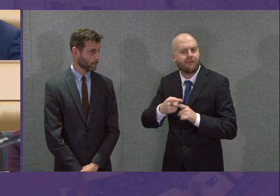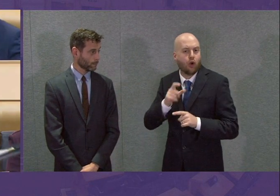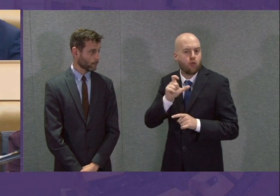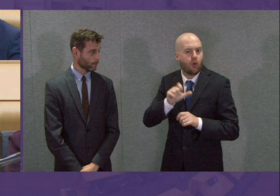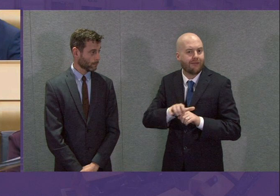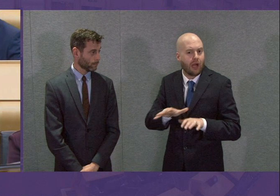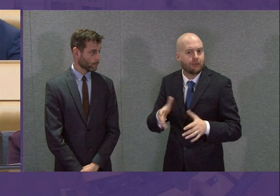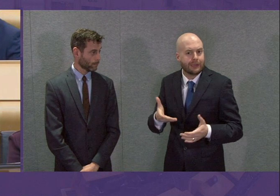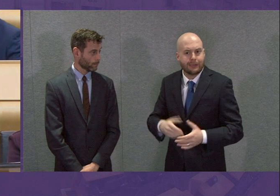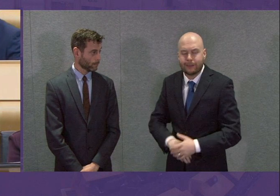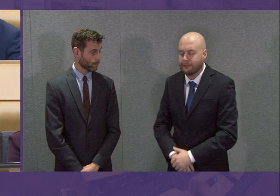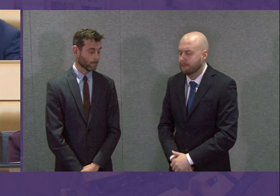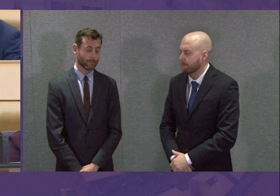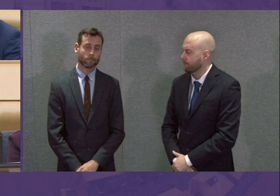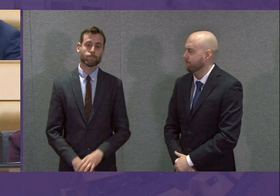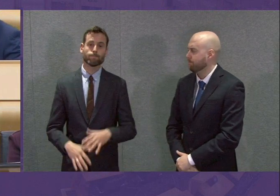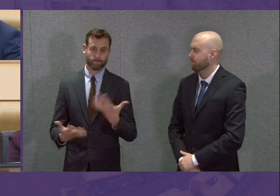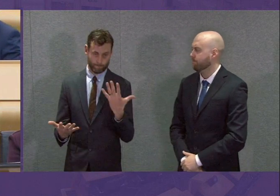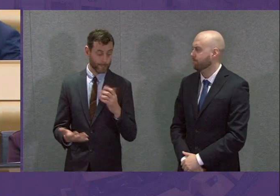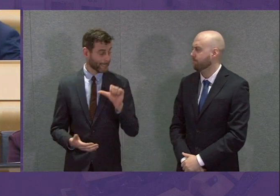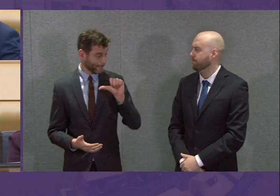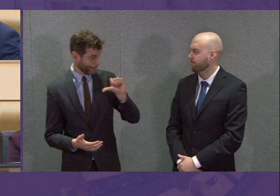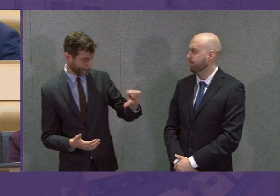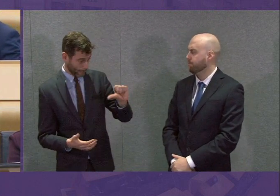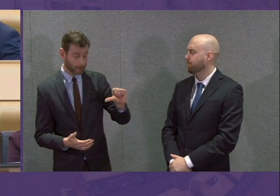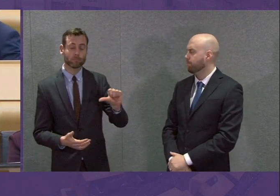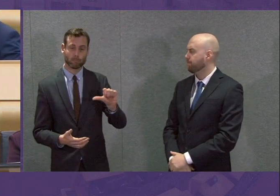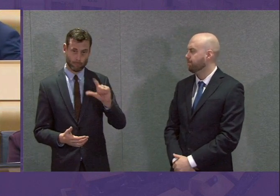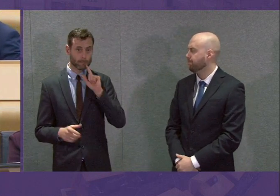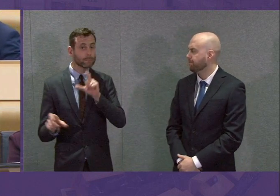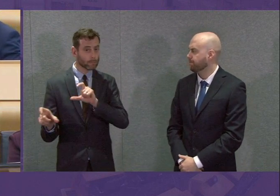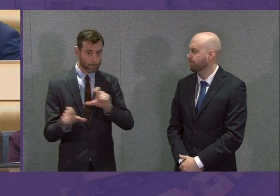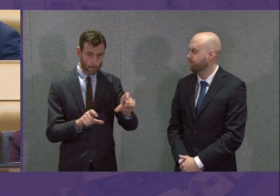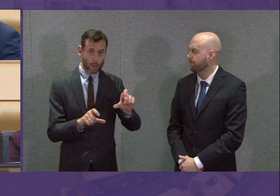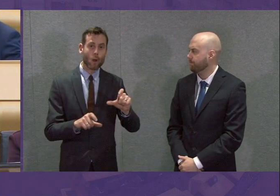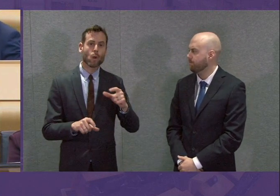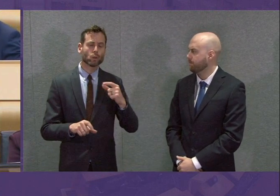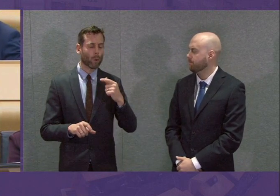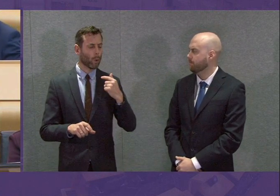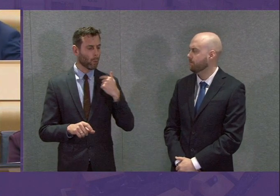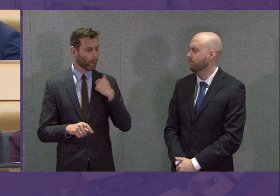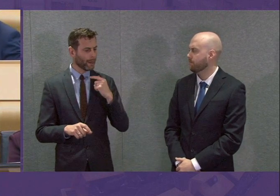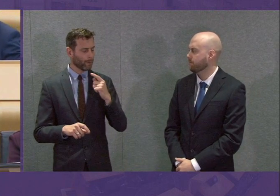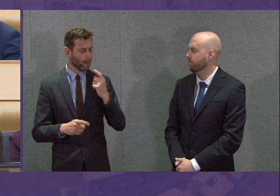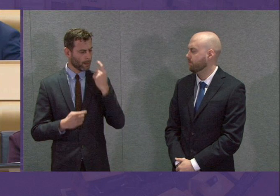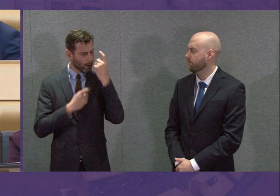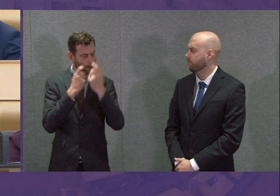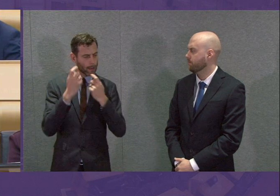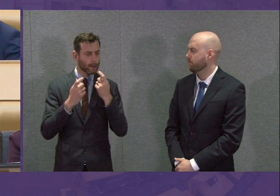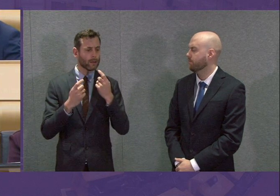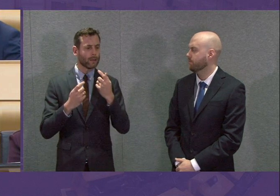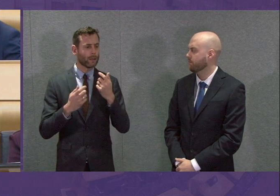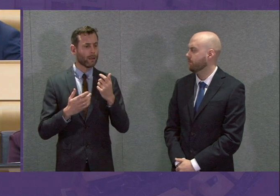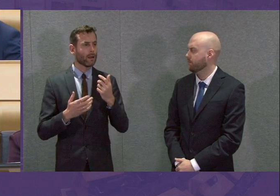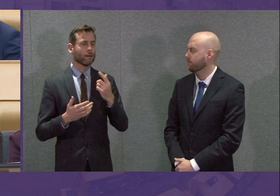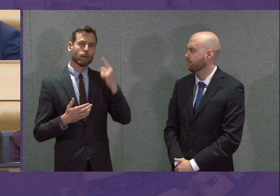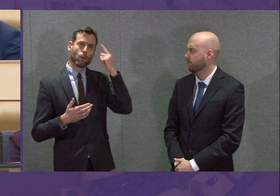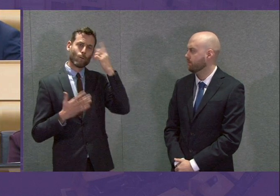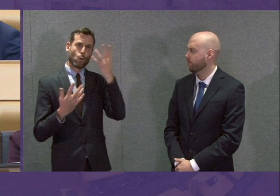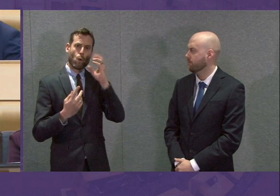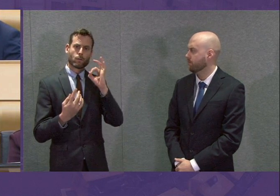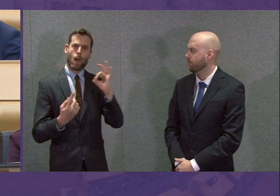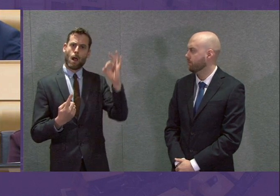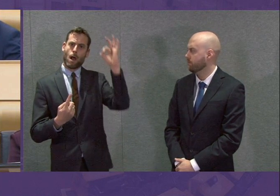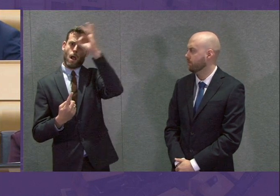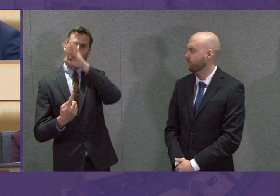Yes, it is. And we will continue to make sure as we develop our approach to coronavirus that we are particularly taking account of the needs